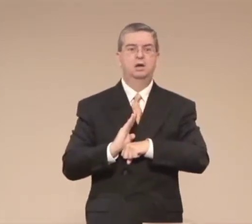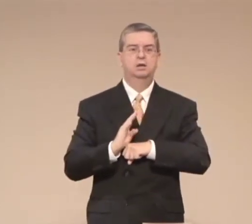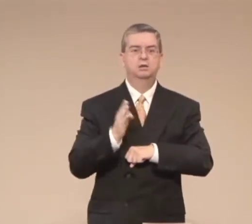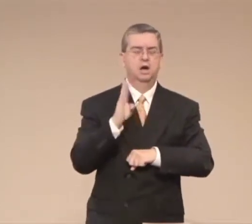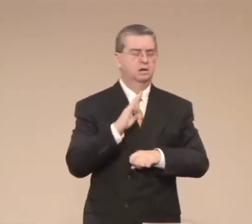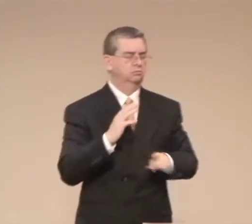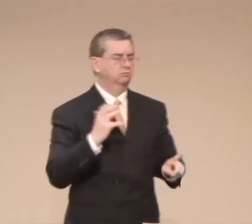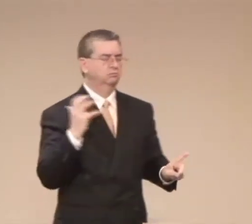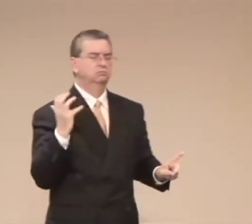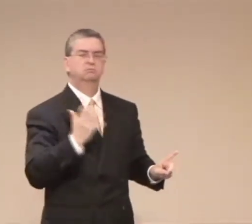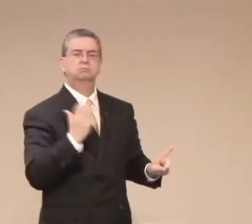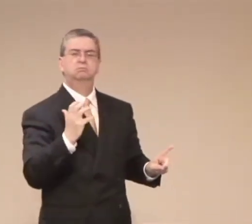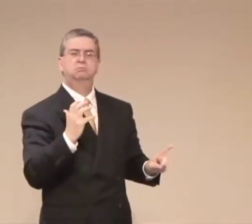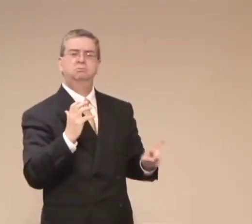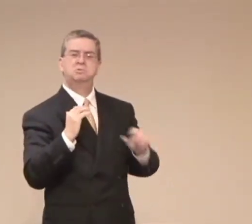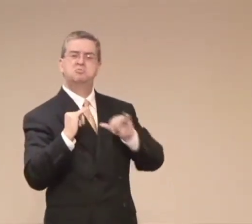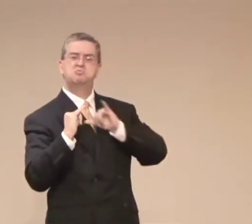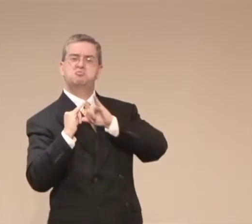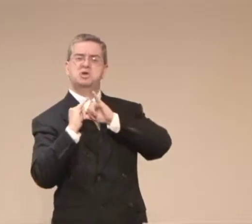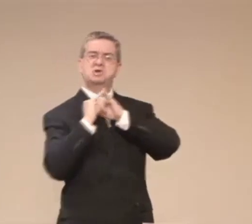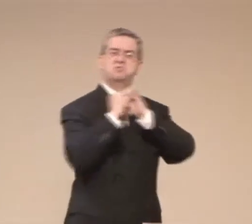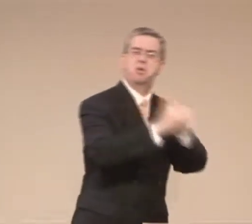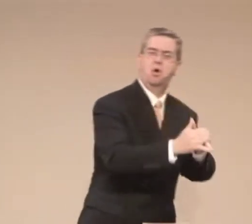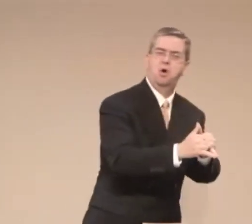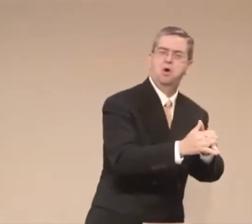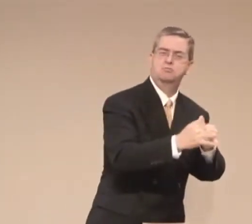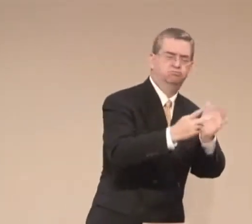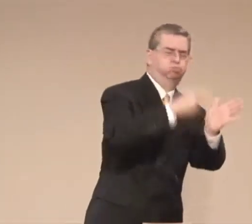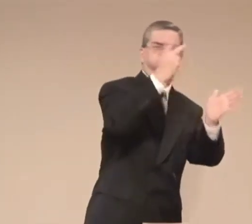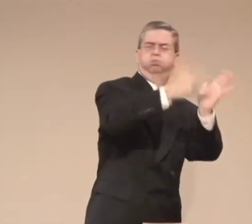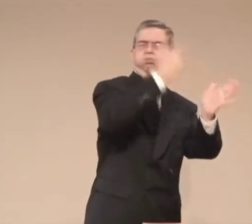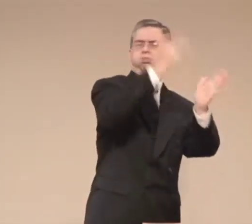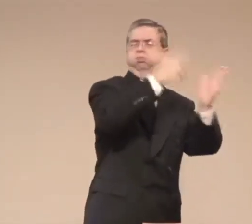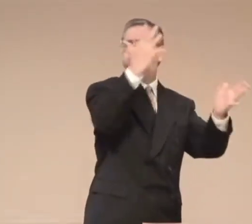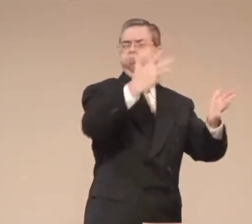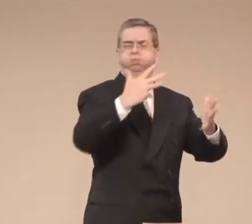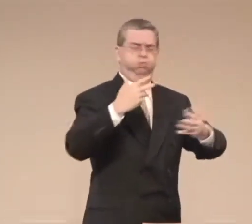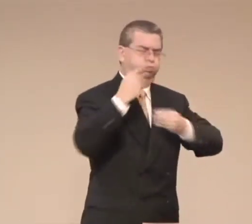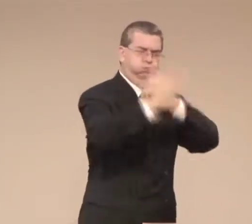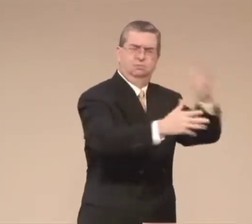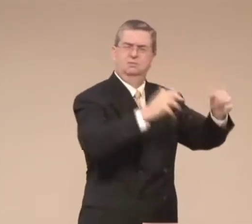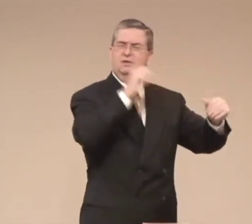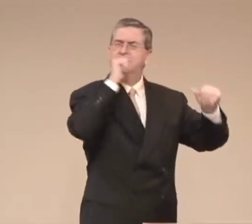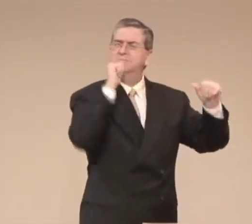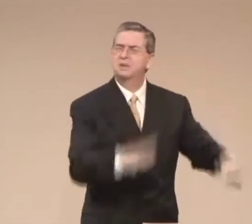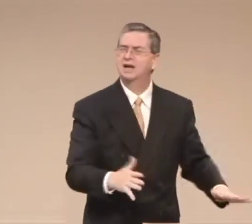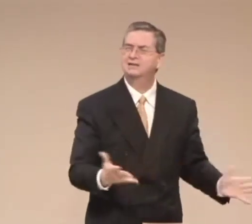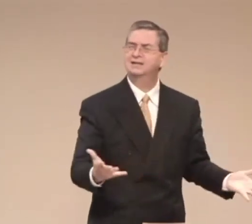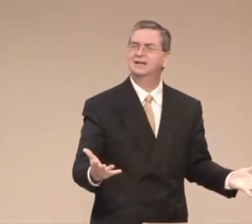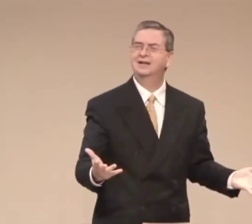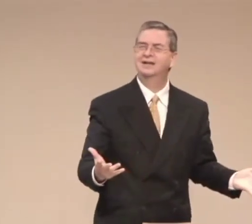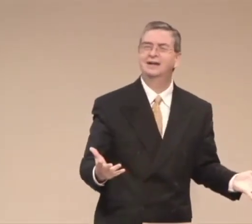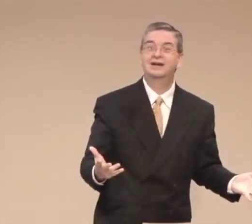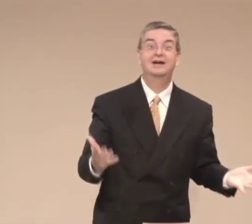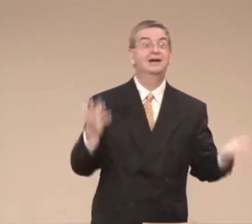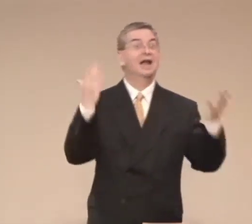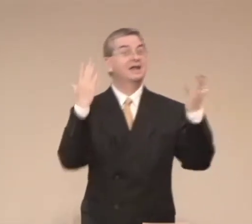But the point is, is we shouldn't blame God. should stand with God. And he